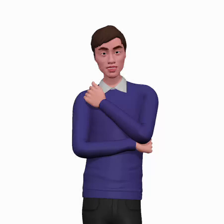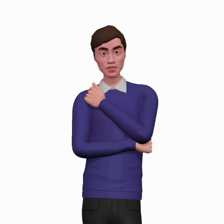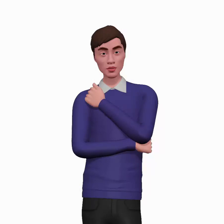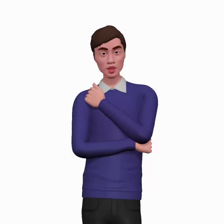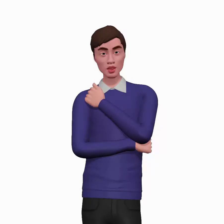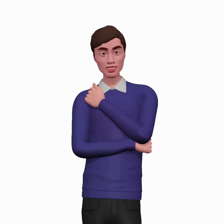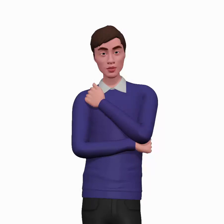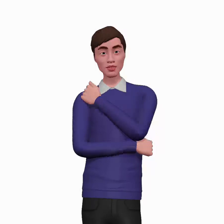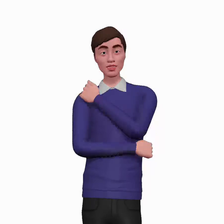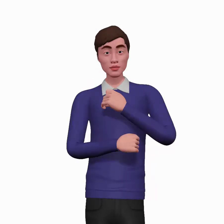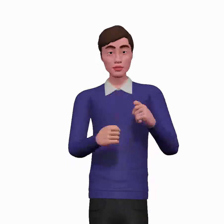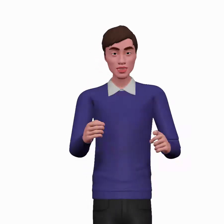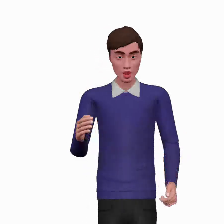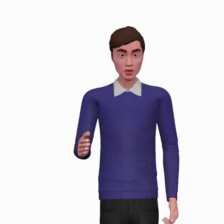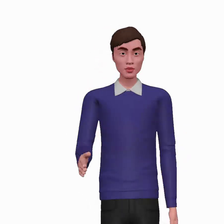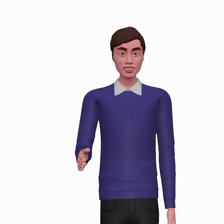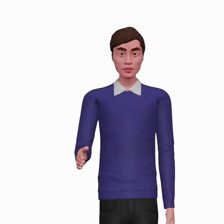our channel for next coming videos.